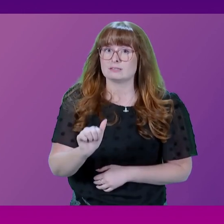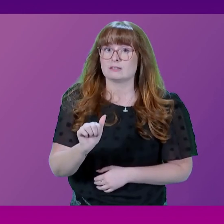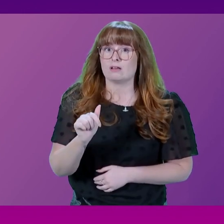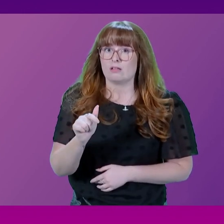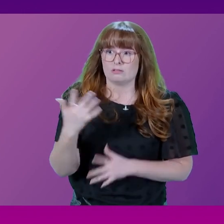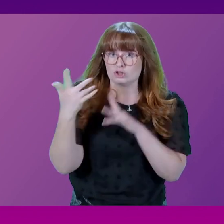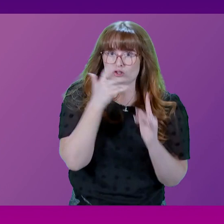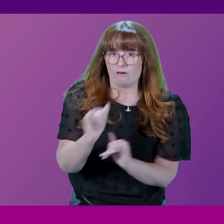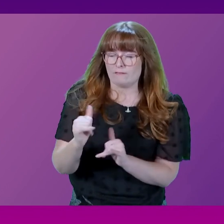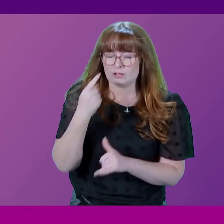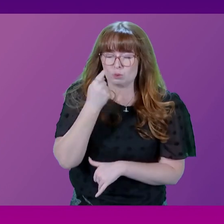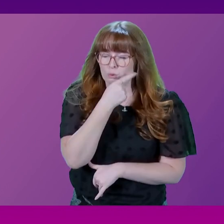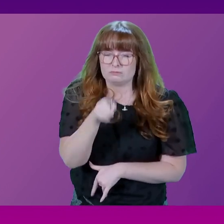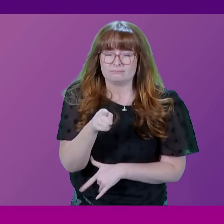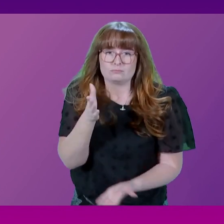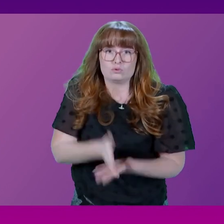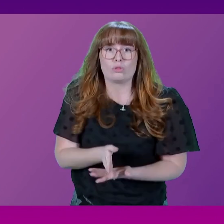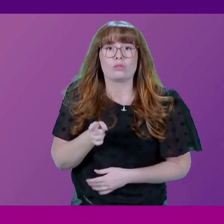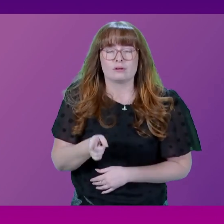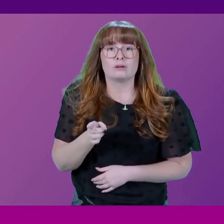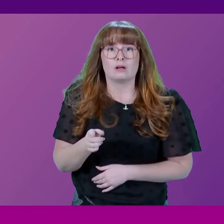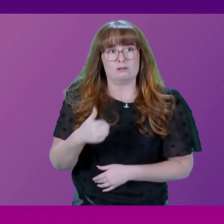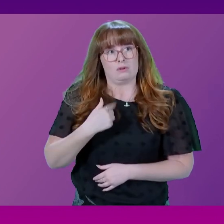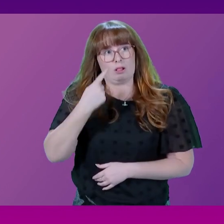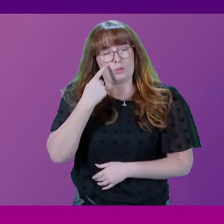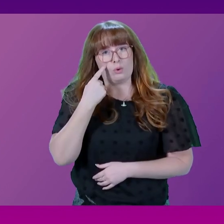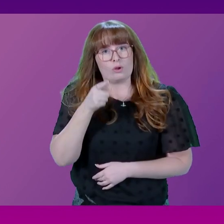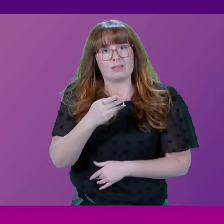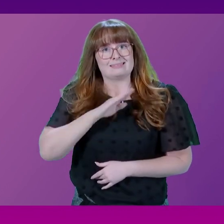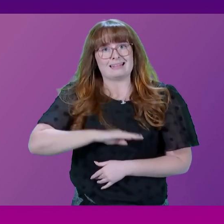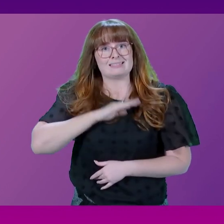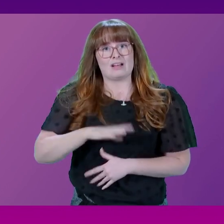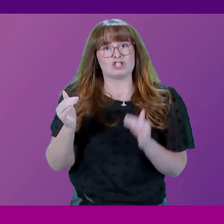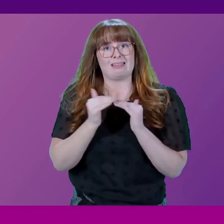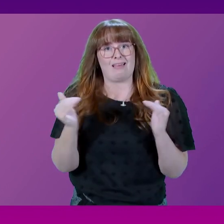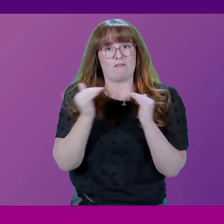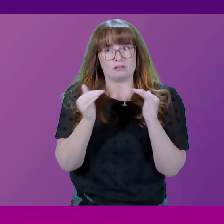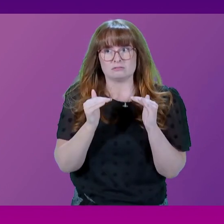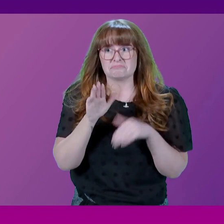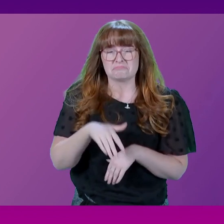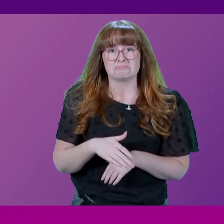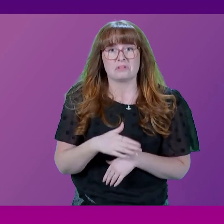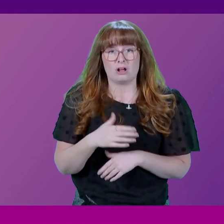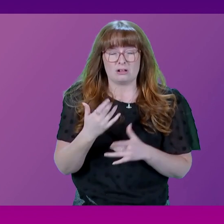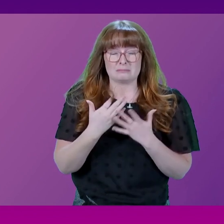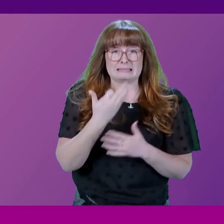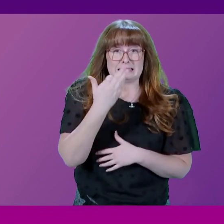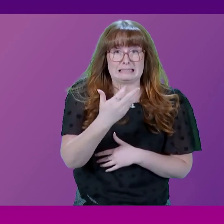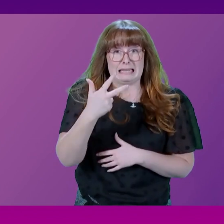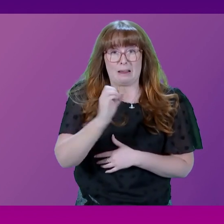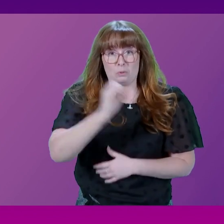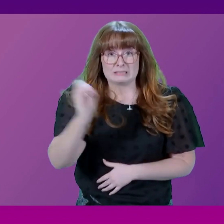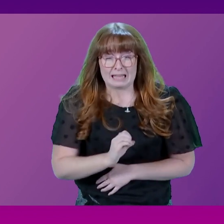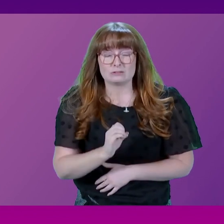shows just that. In fact, again, when I look at satisfaction levels almost 9 out of 10 89% of respondents